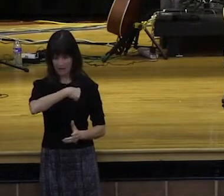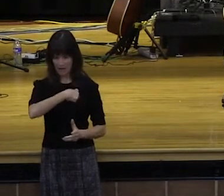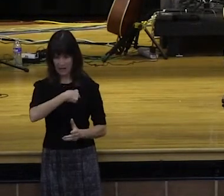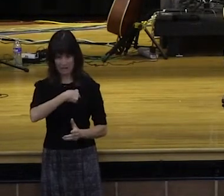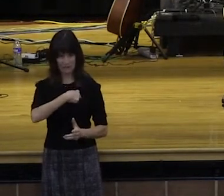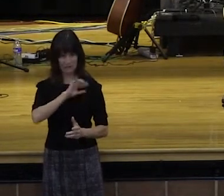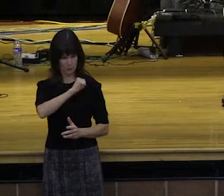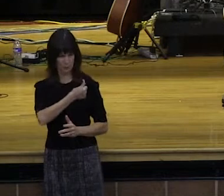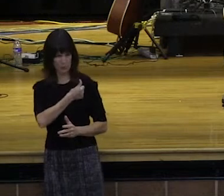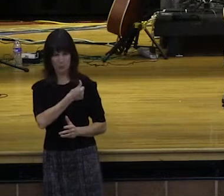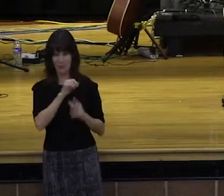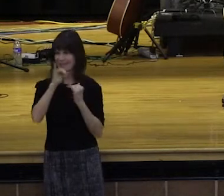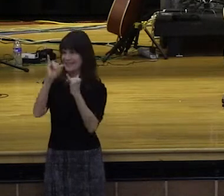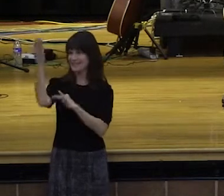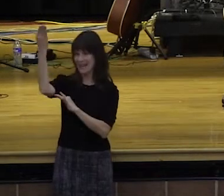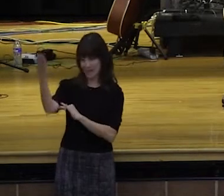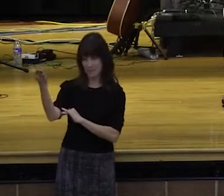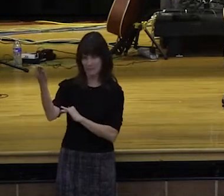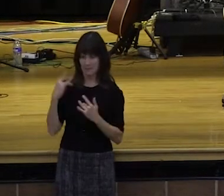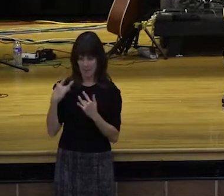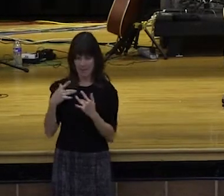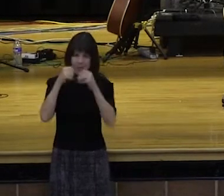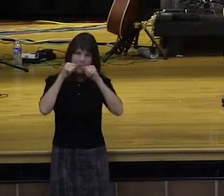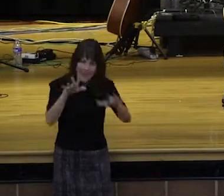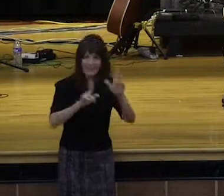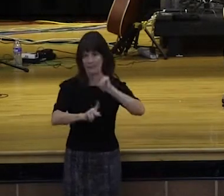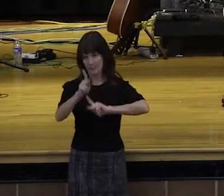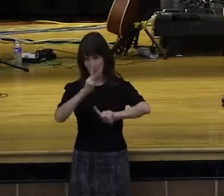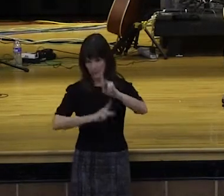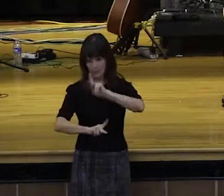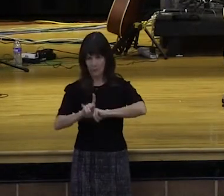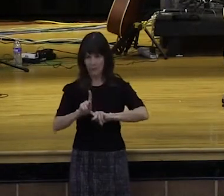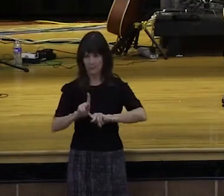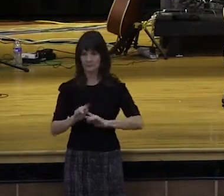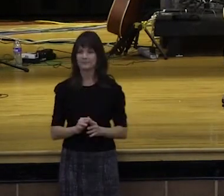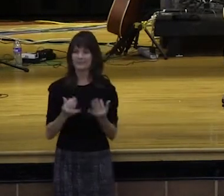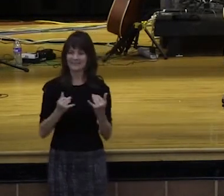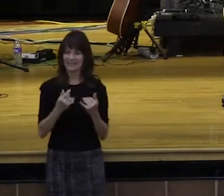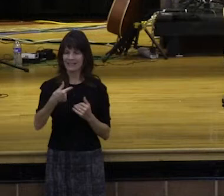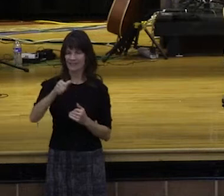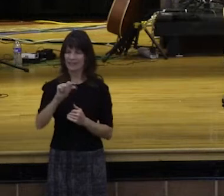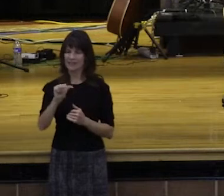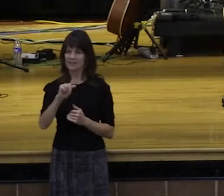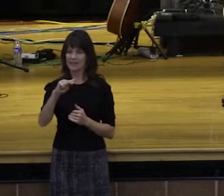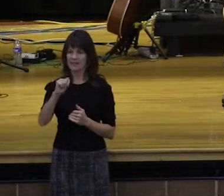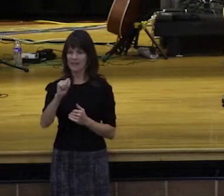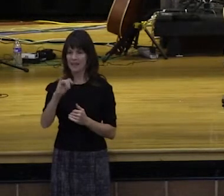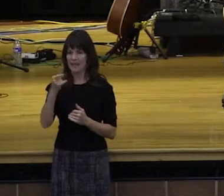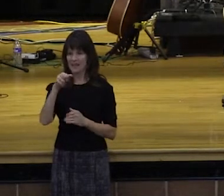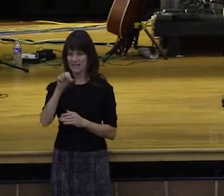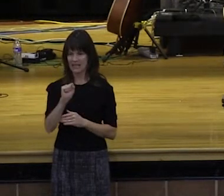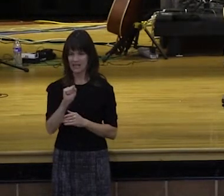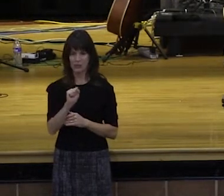the principle of sowing and weeping. It says in Galatians 6.7, Do not be deceived. For God is not mocked. For whatever man